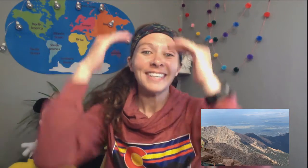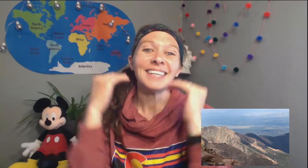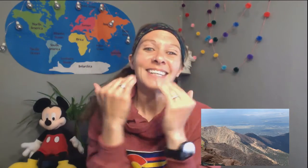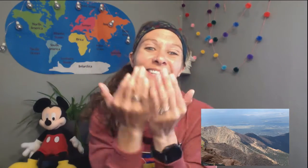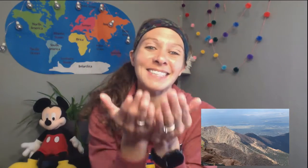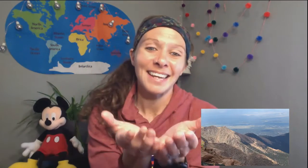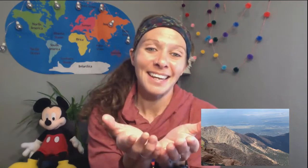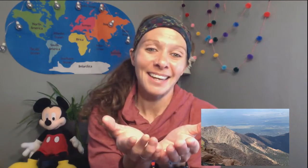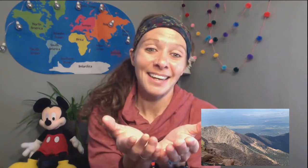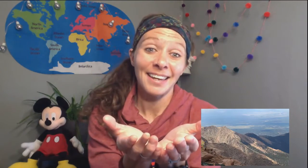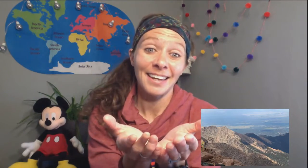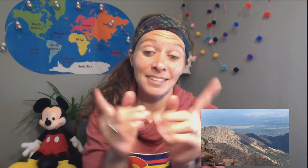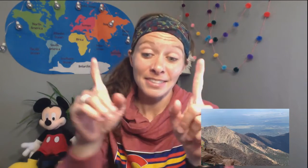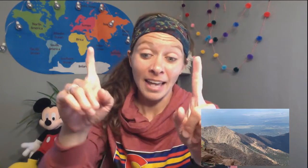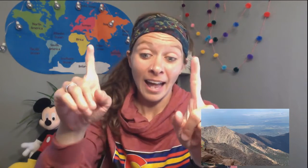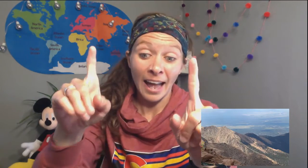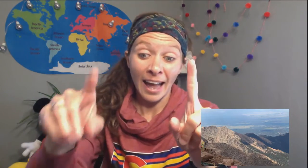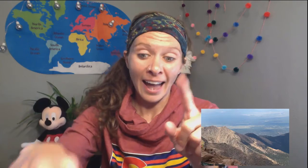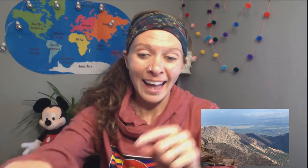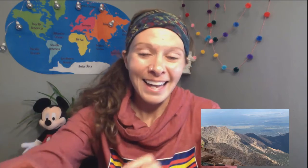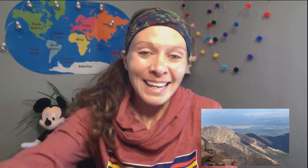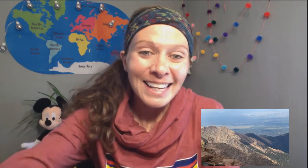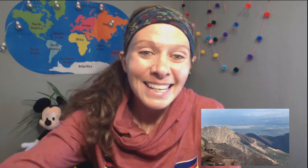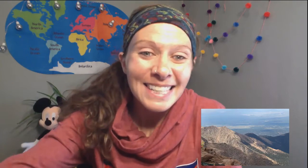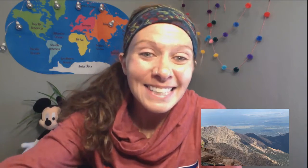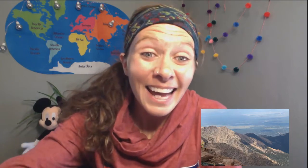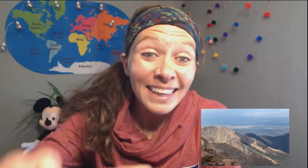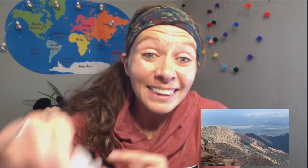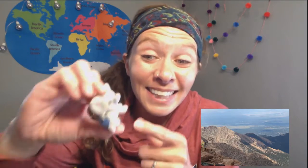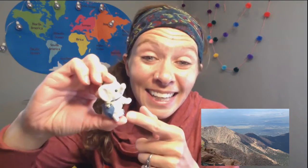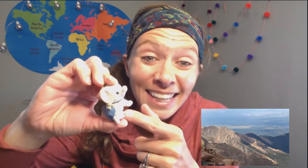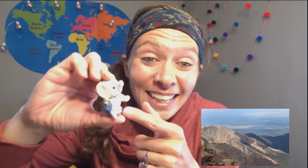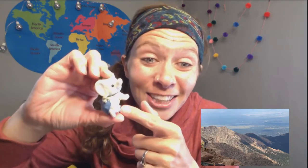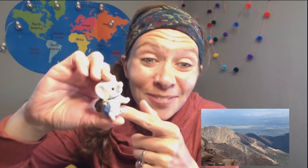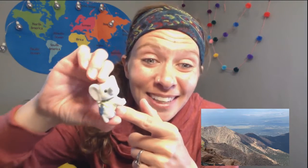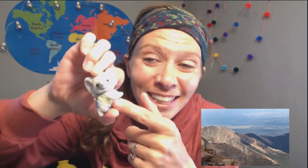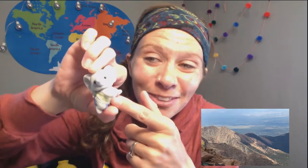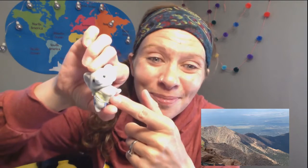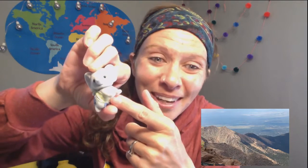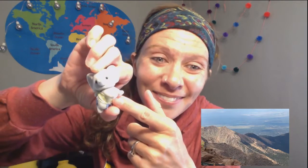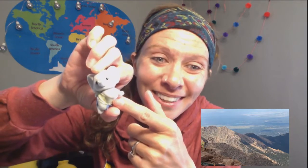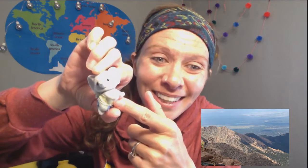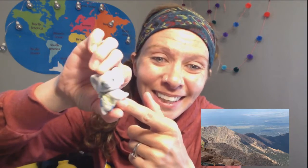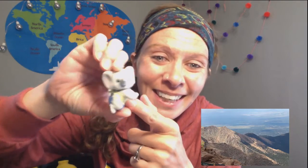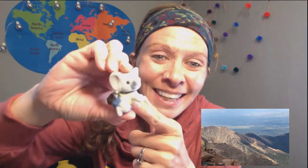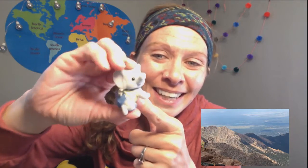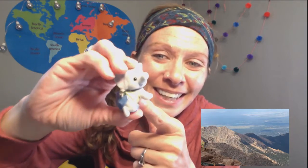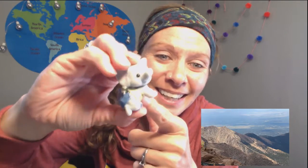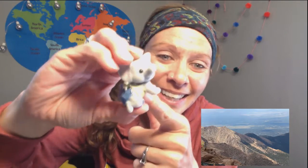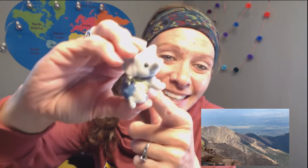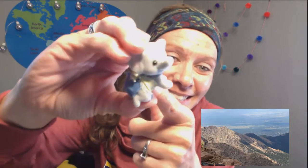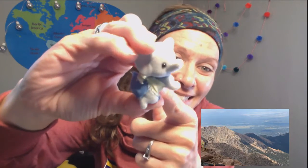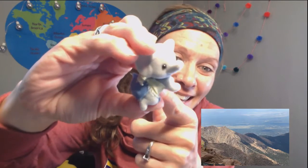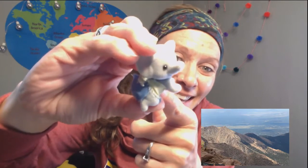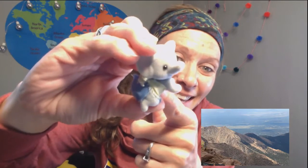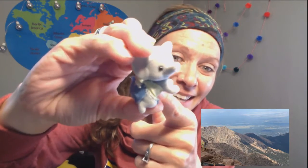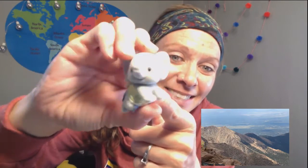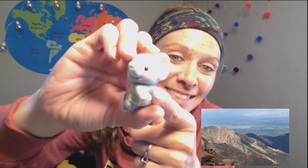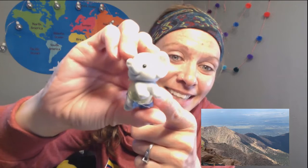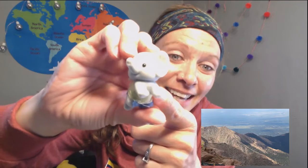in his hands. He's got the itty bitty baby in his hands. He's